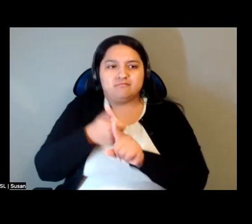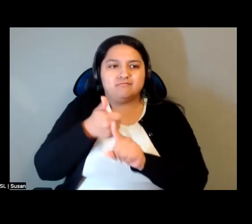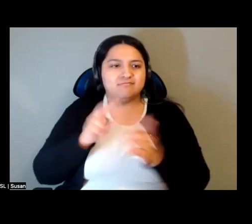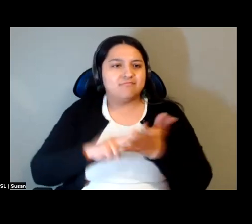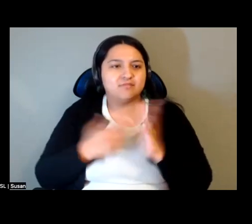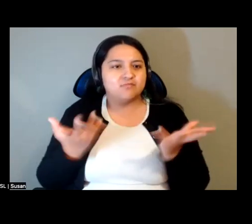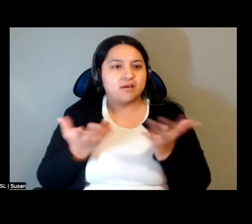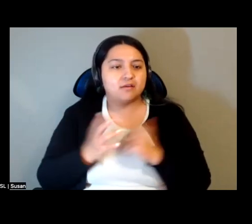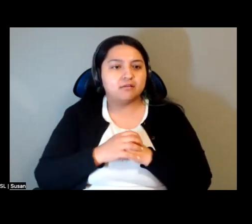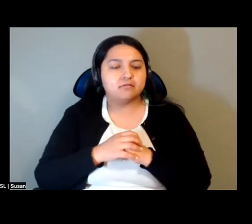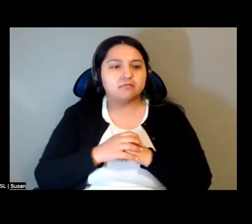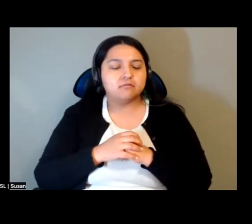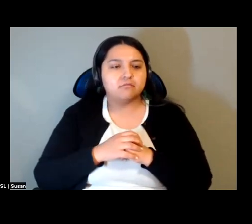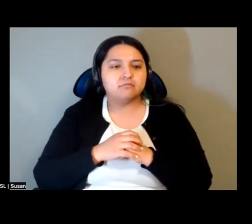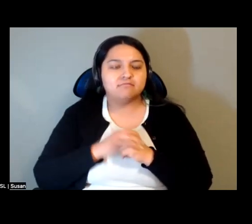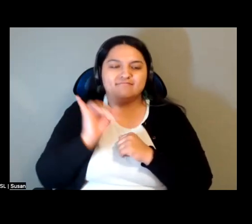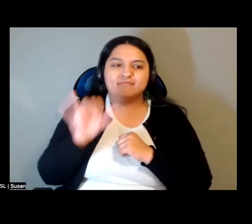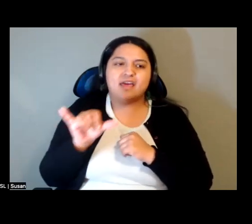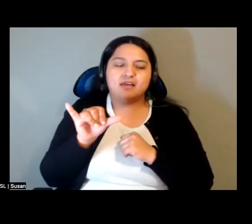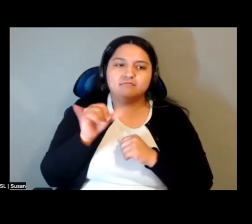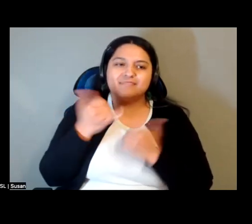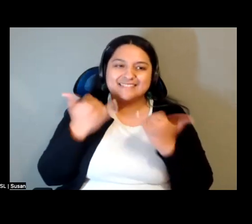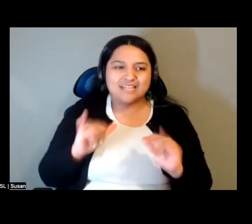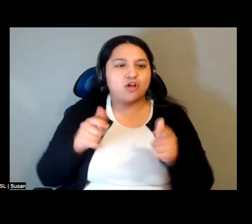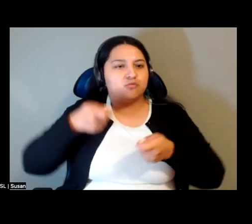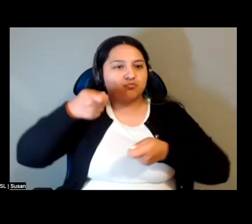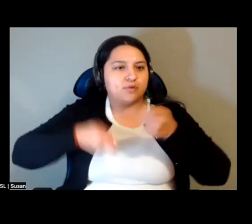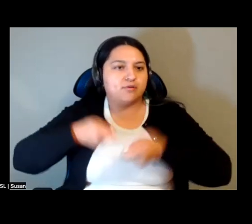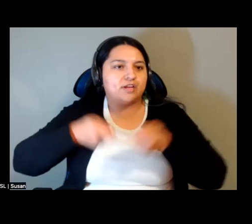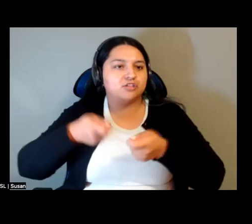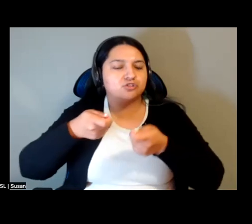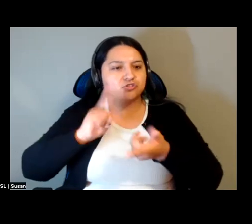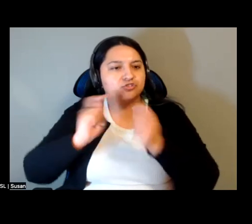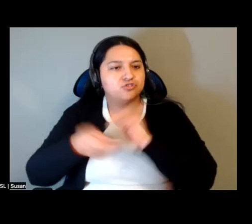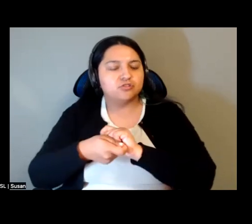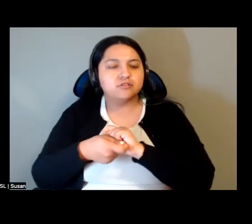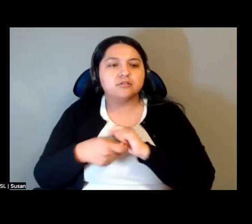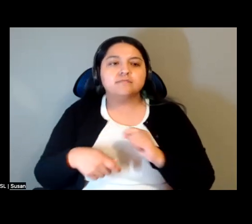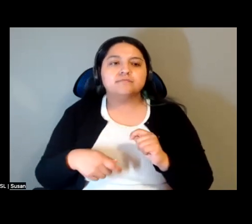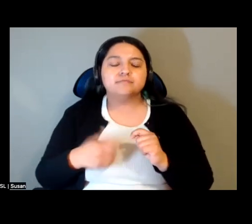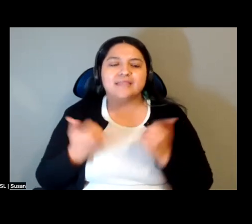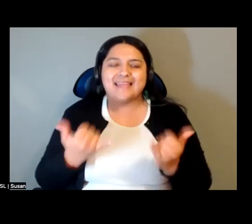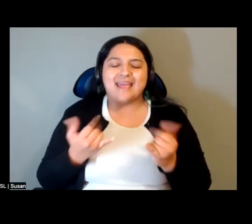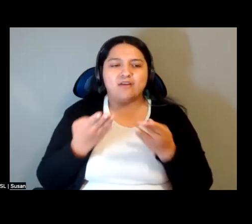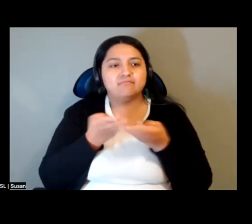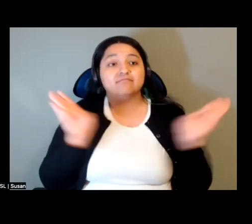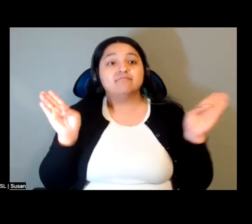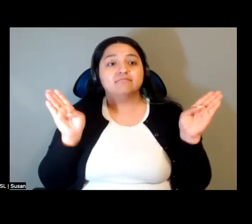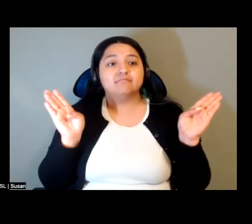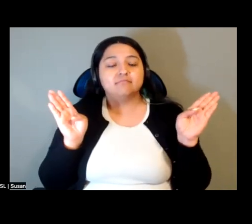rearranged and then accordingly a kind of more expansive sense of what kinds of